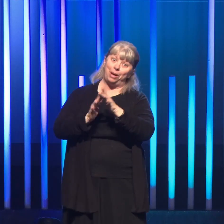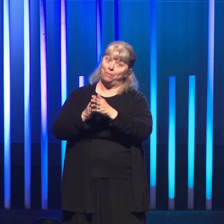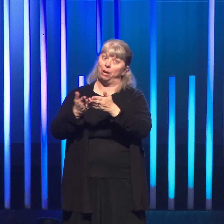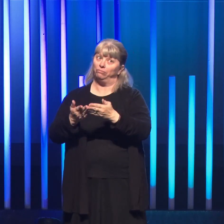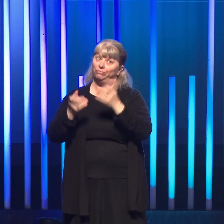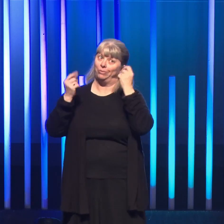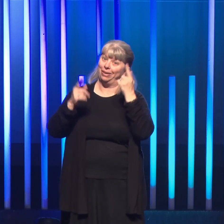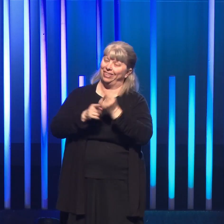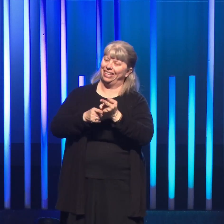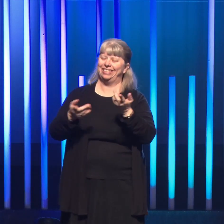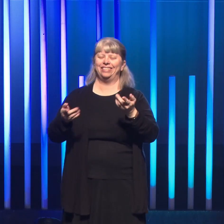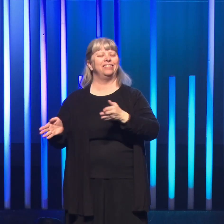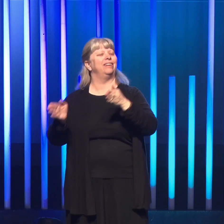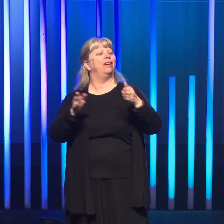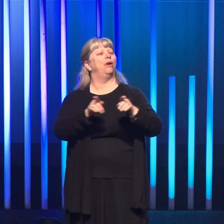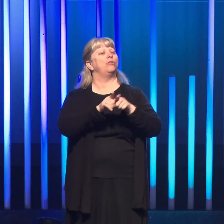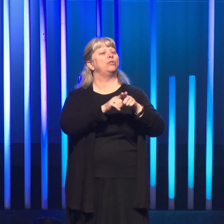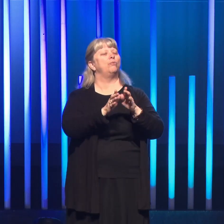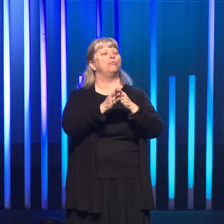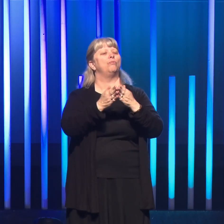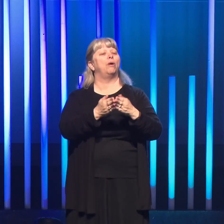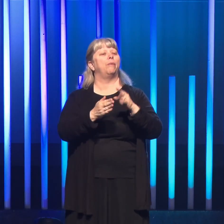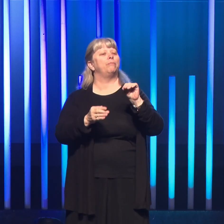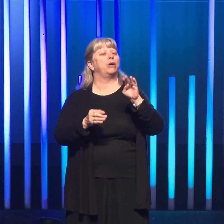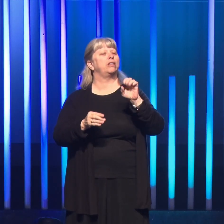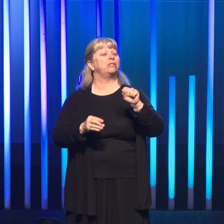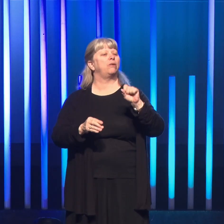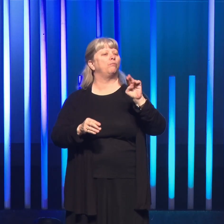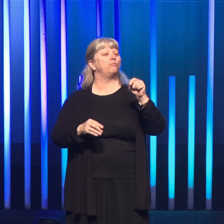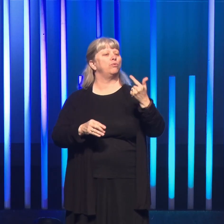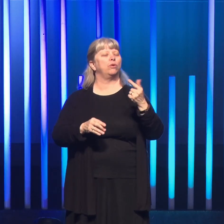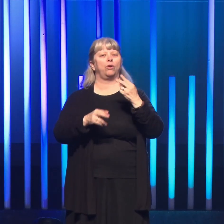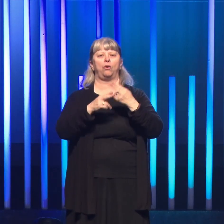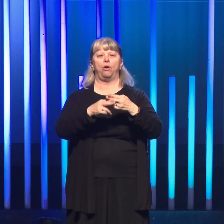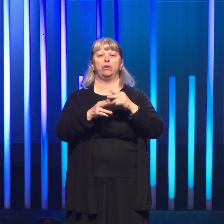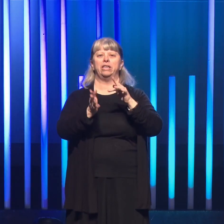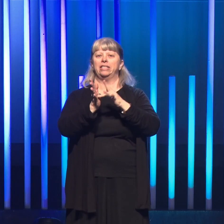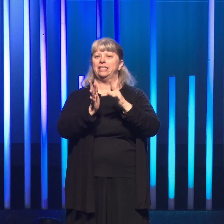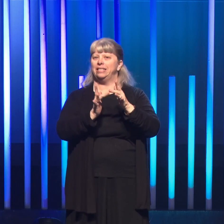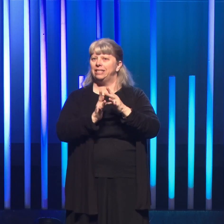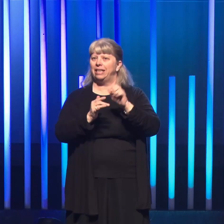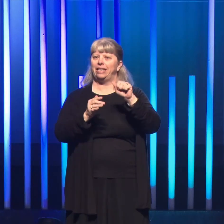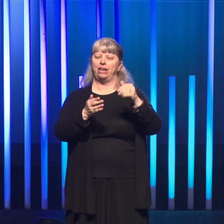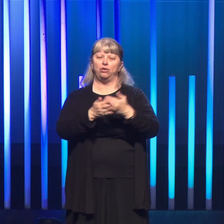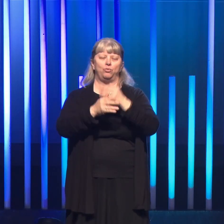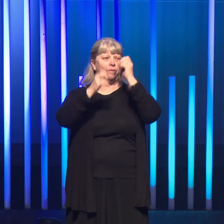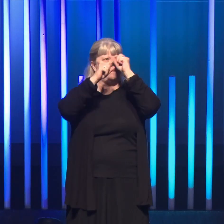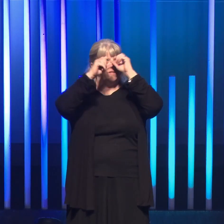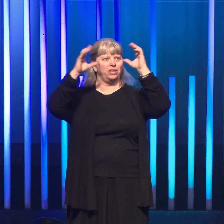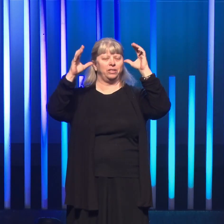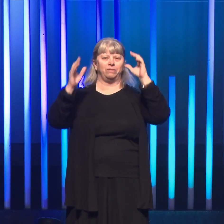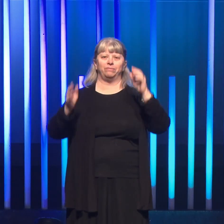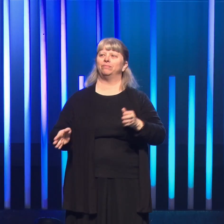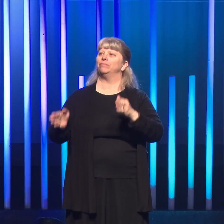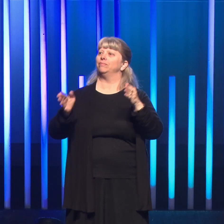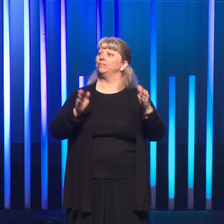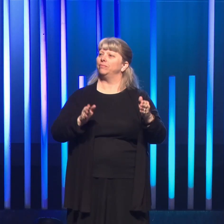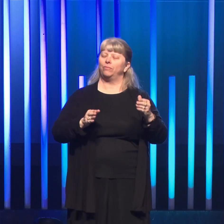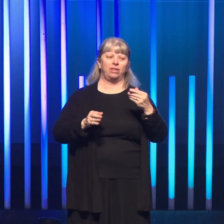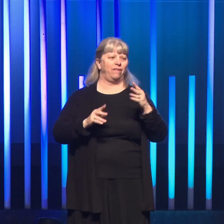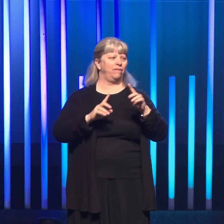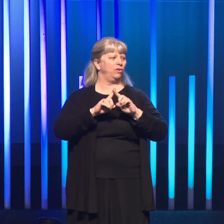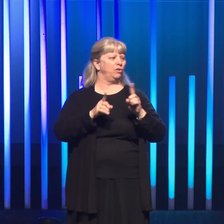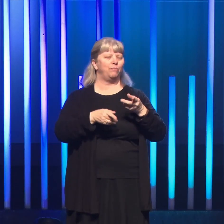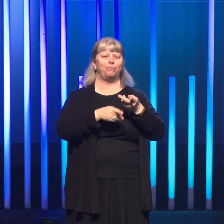Big surprise, right? Also, a book by Marcus Borg called Jesus, A New Vision. And a few